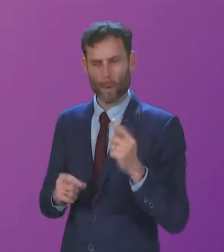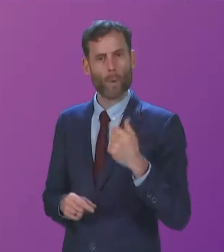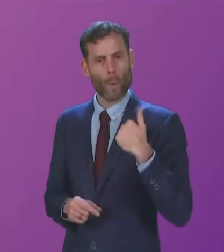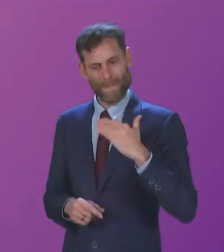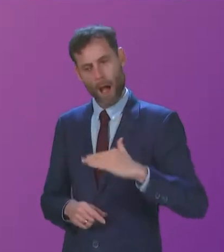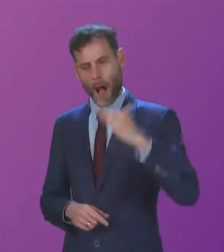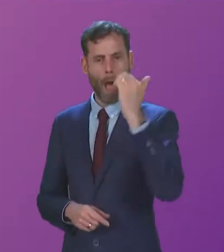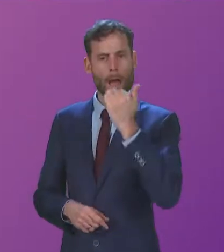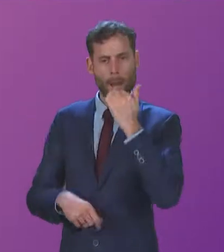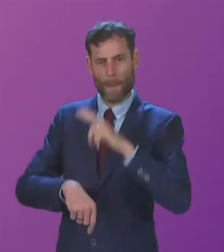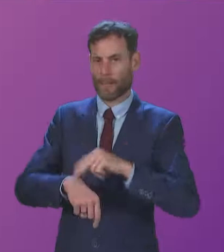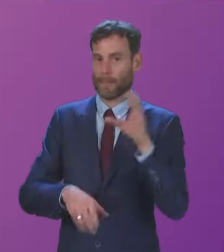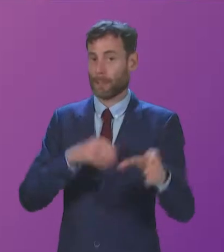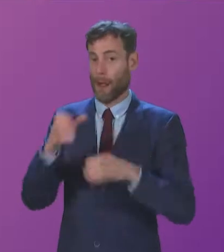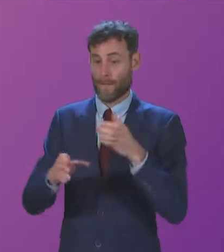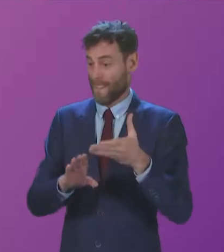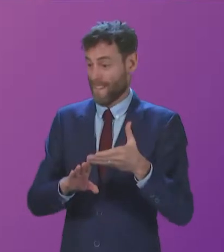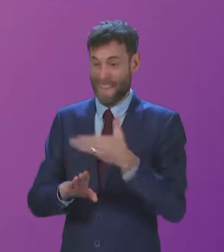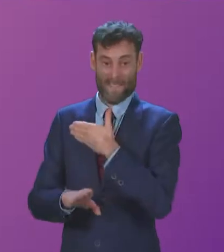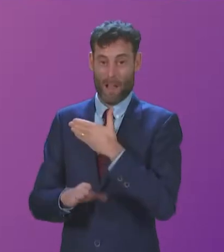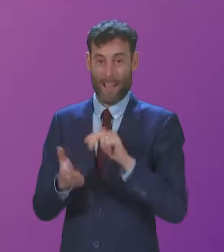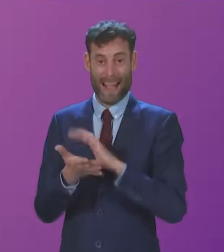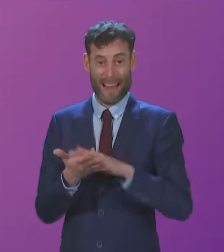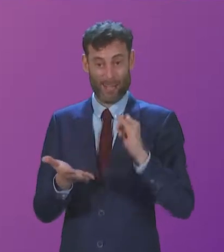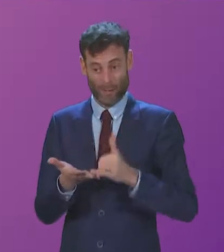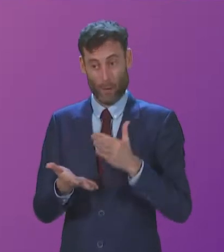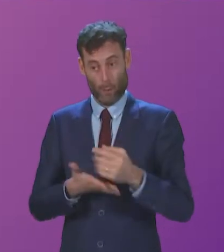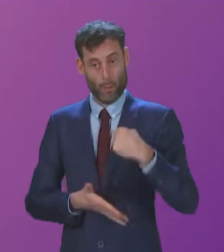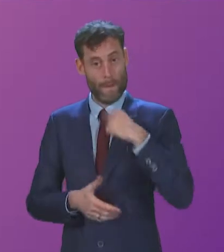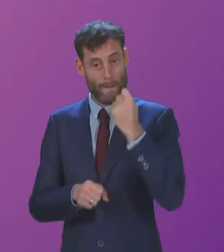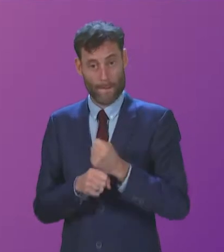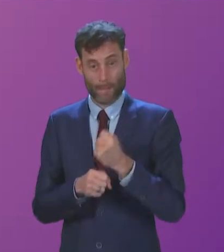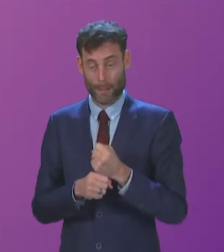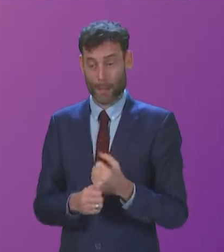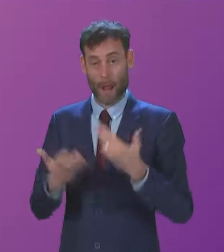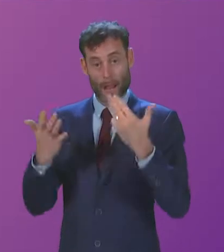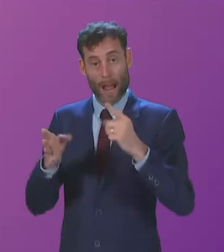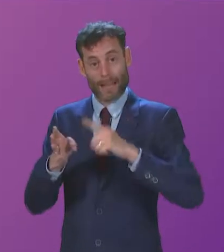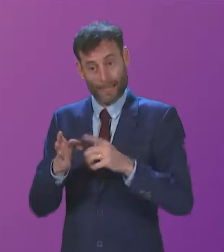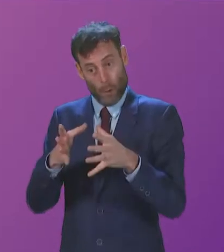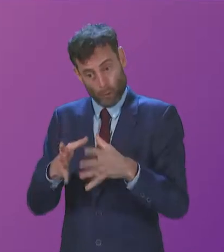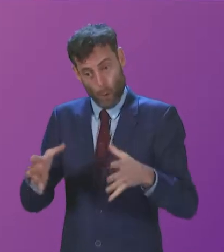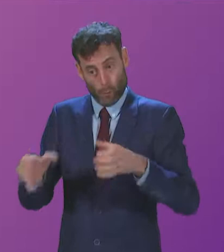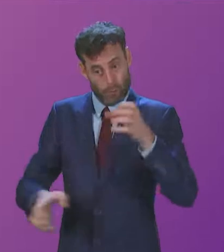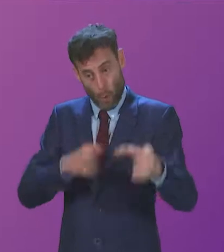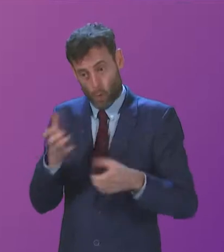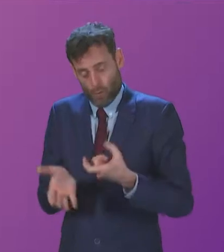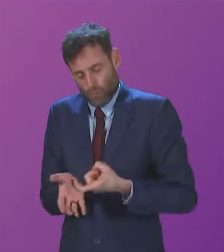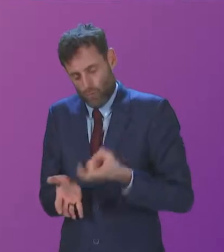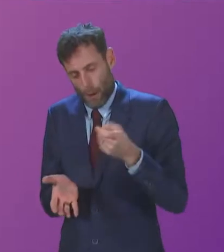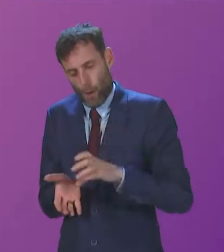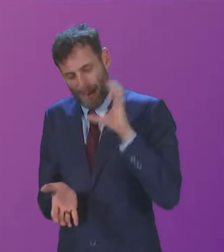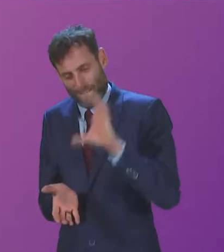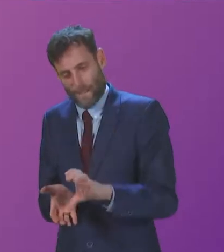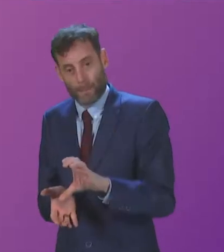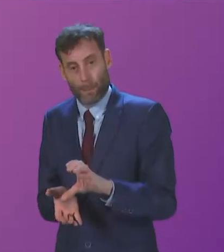numbers ever in the history of the NHS under this government. Nine years of consecutive growth. Record investment. The highest single